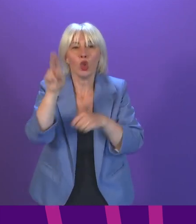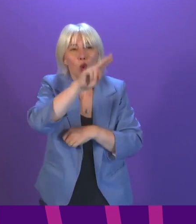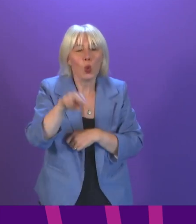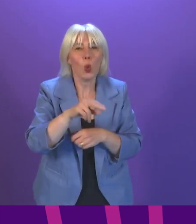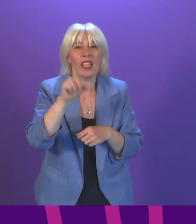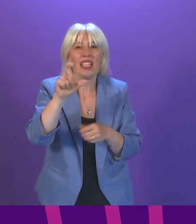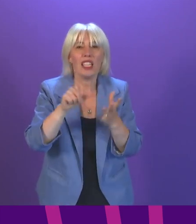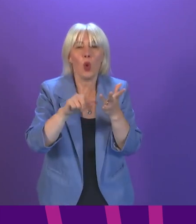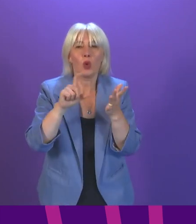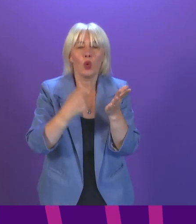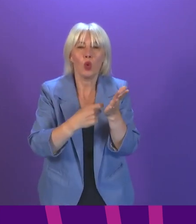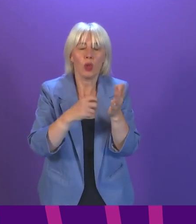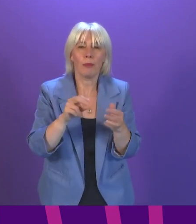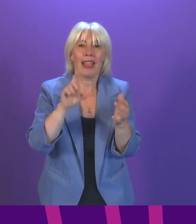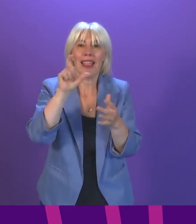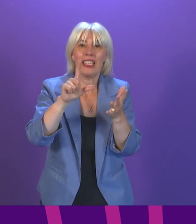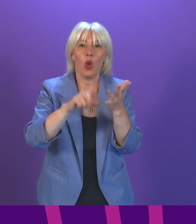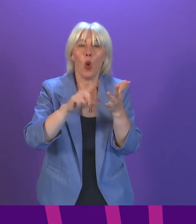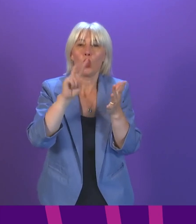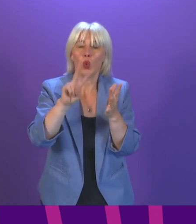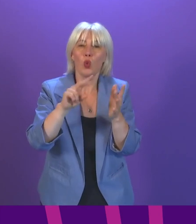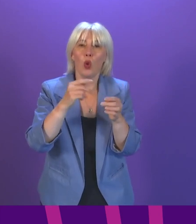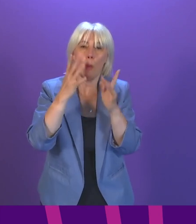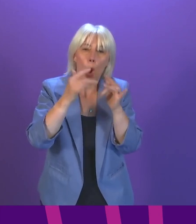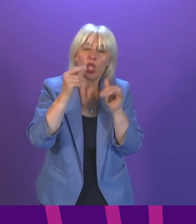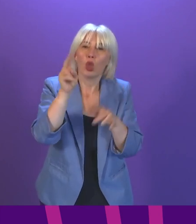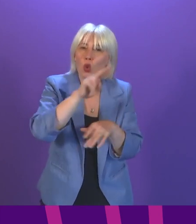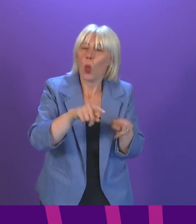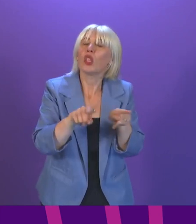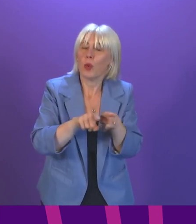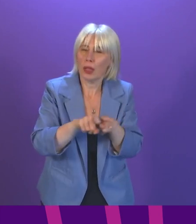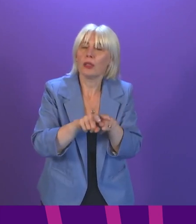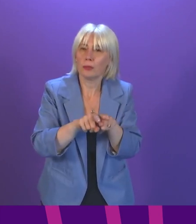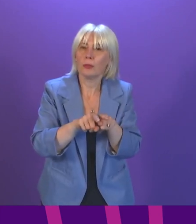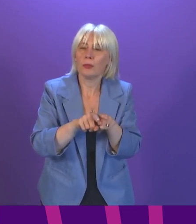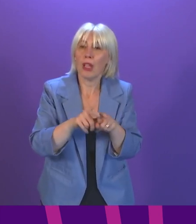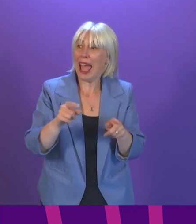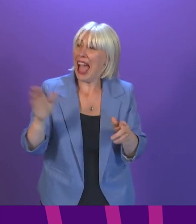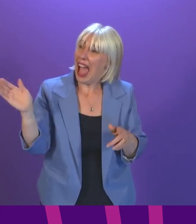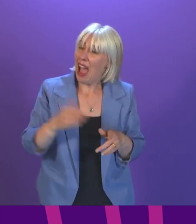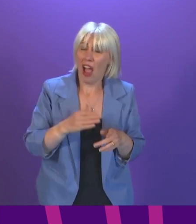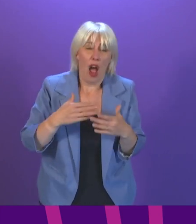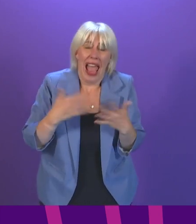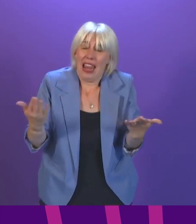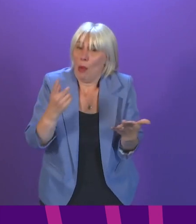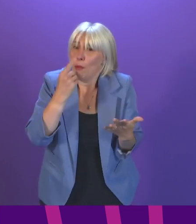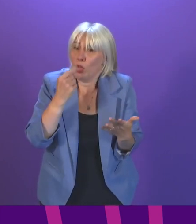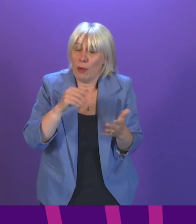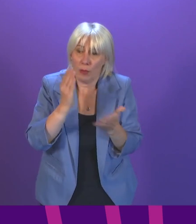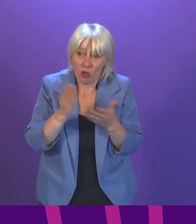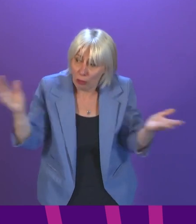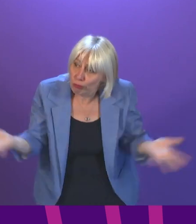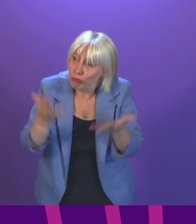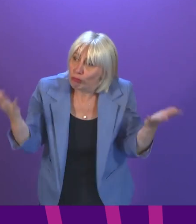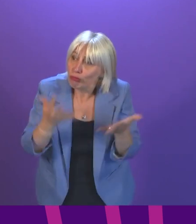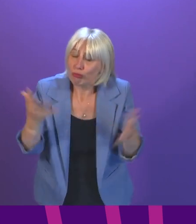schools and the provision of public information and advice. We are also continuing to do everything possible to maximise vaccine uptake,